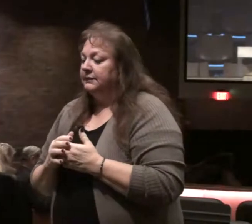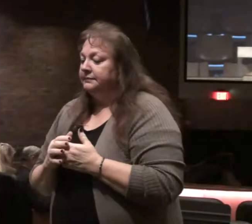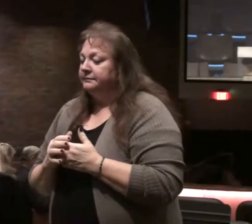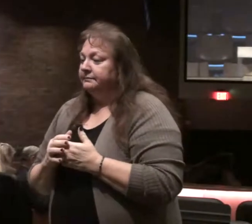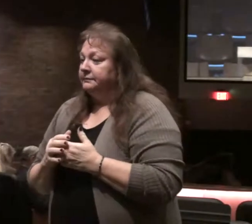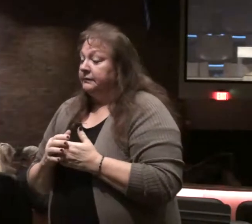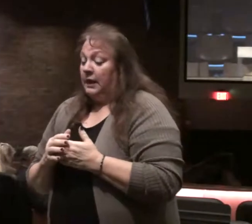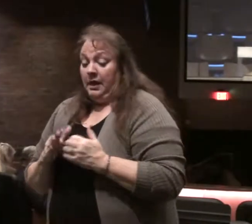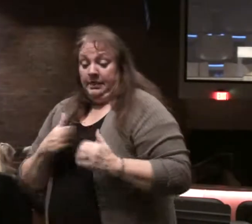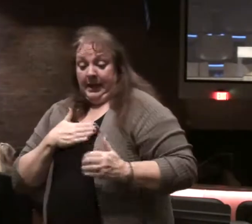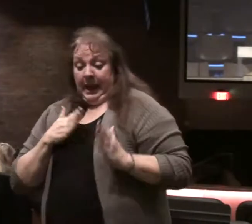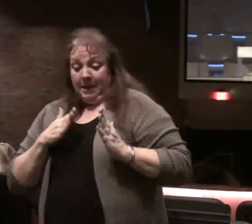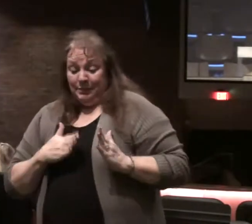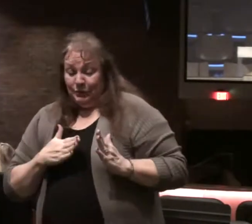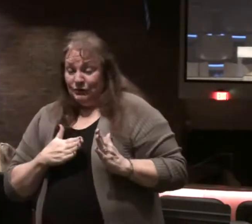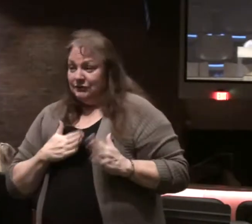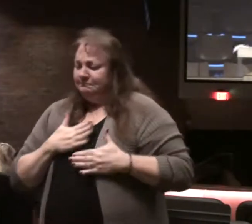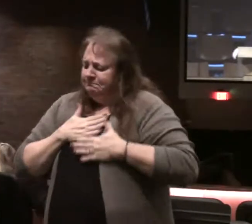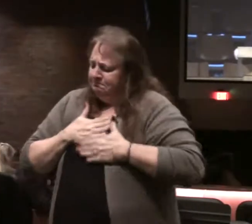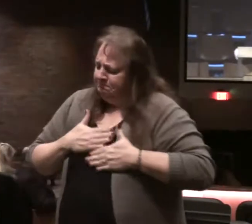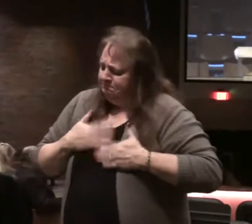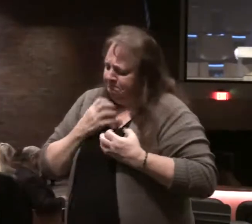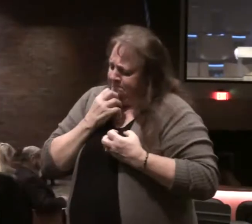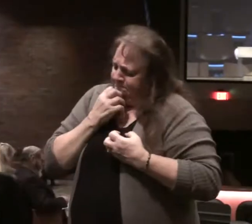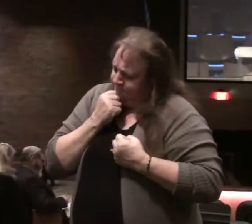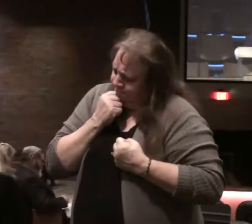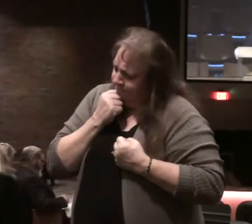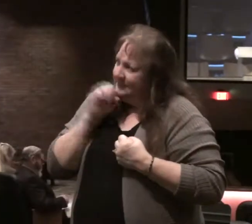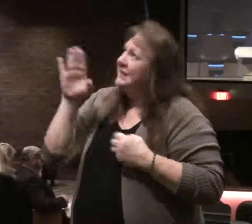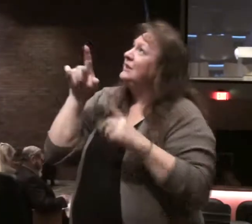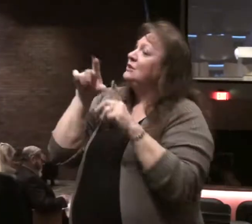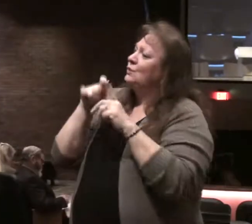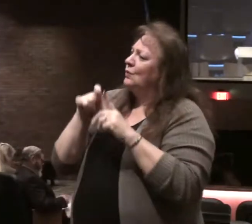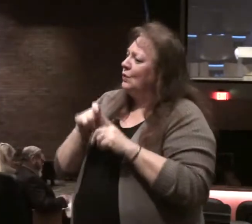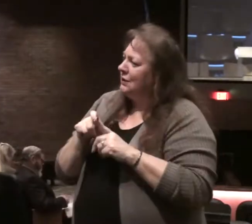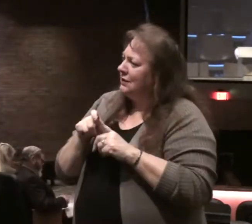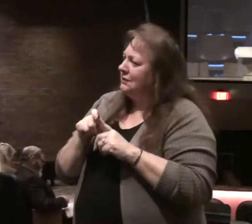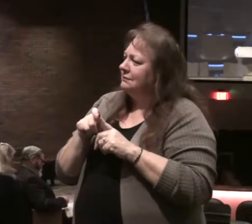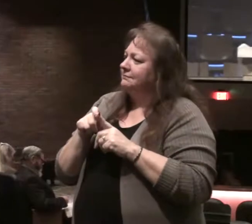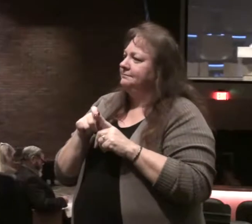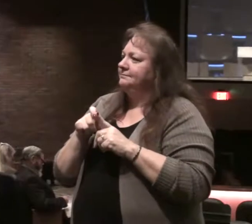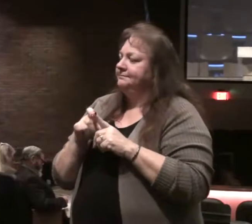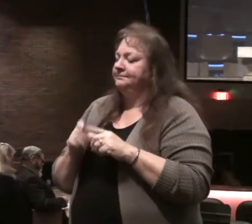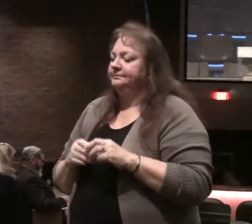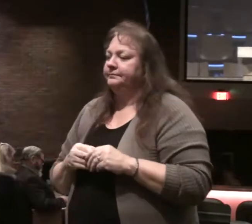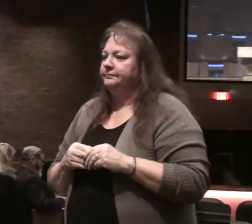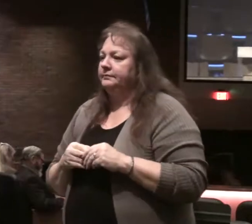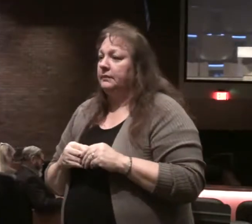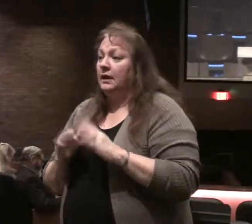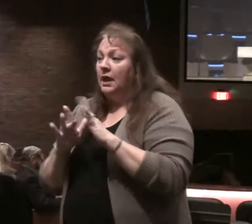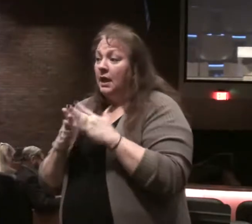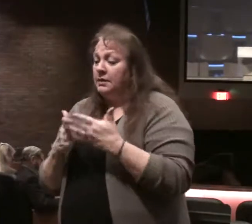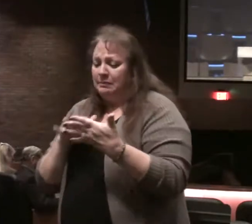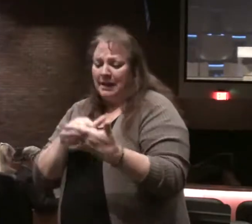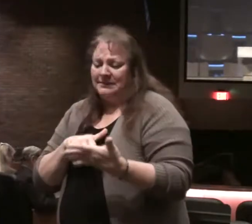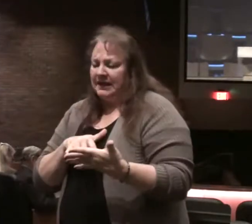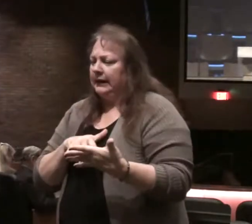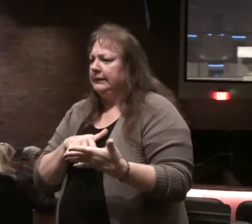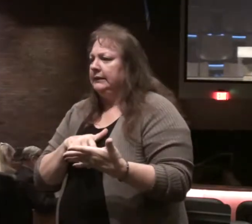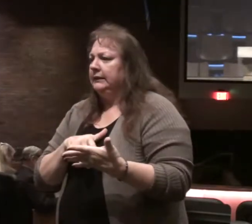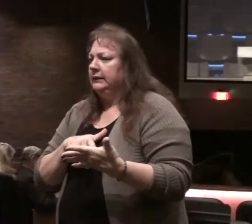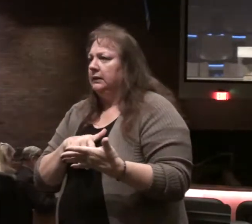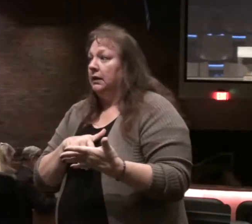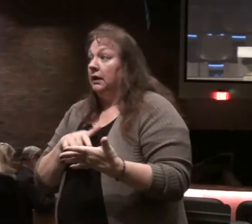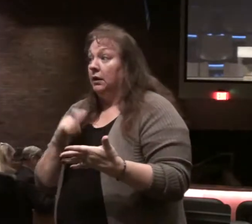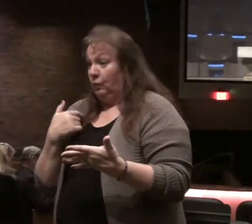blessed person delights in the word of God, the word of Yahweh. You know, Bible study is not just